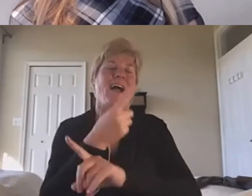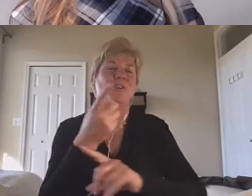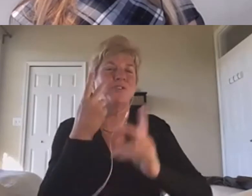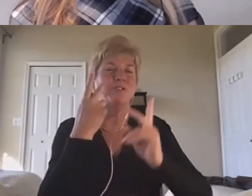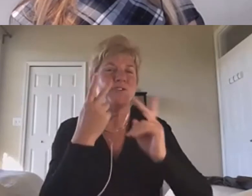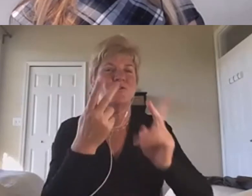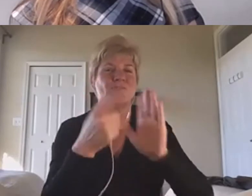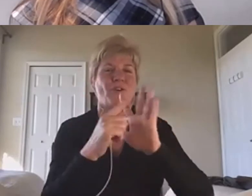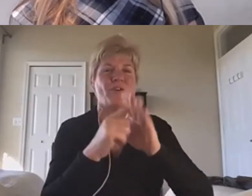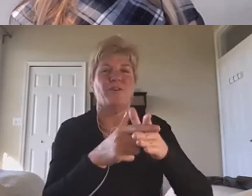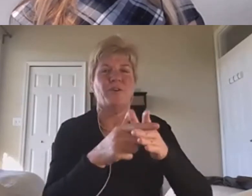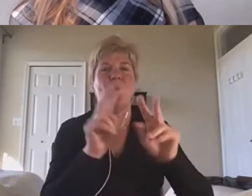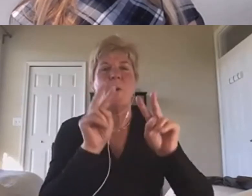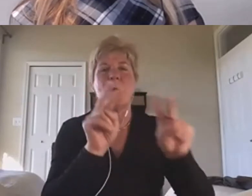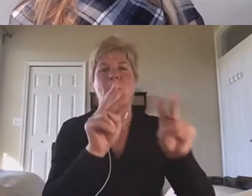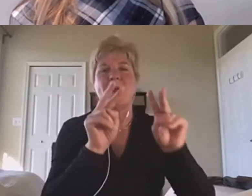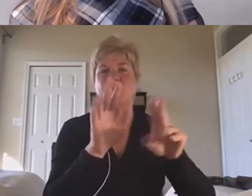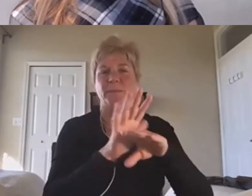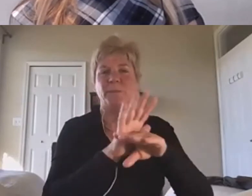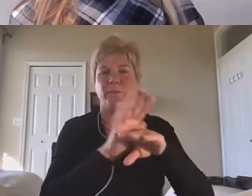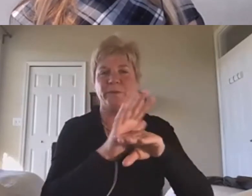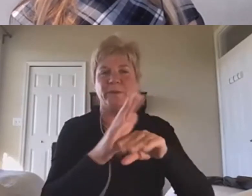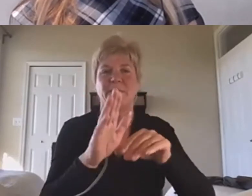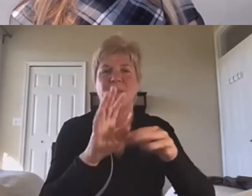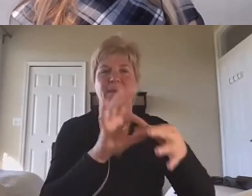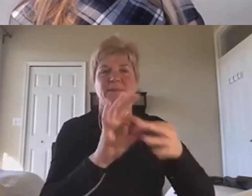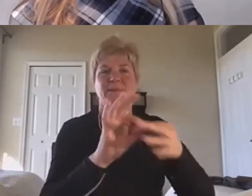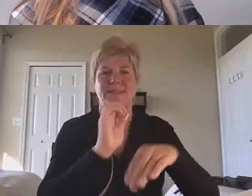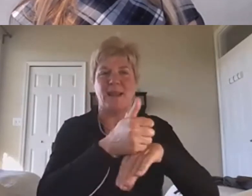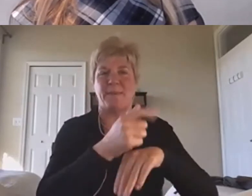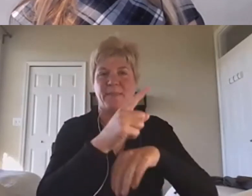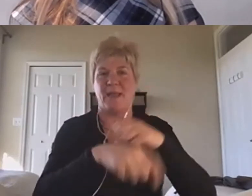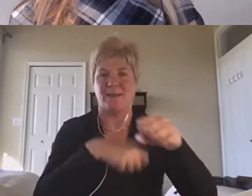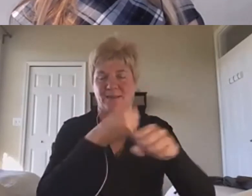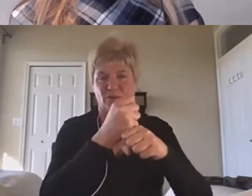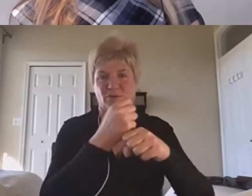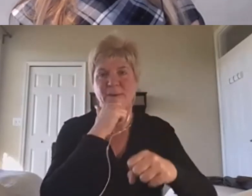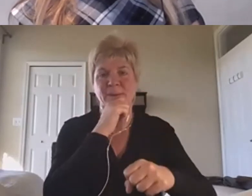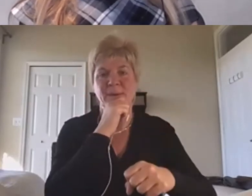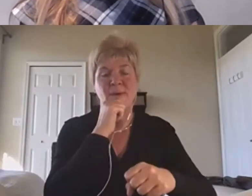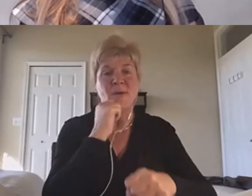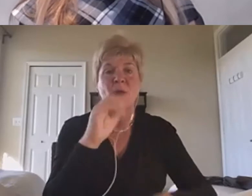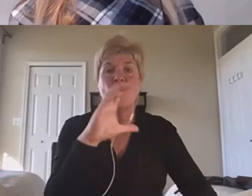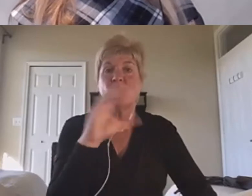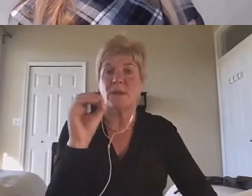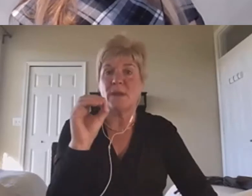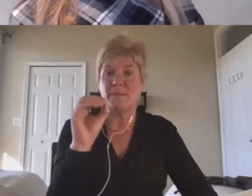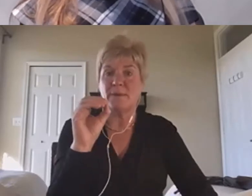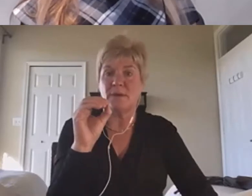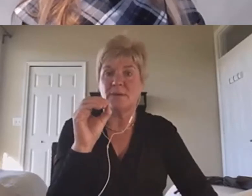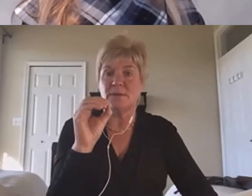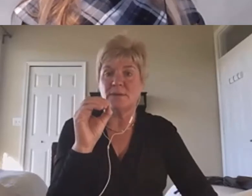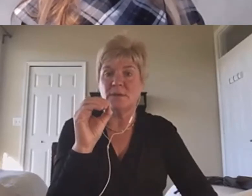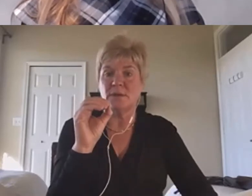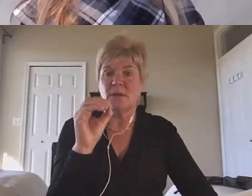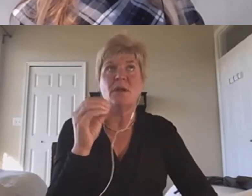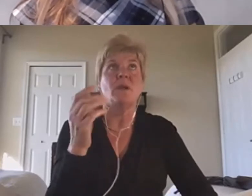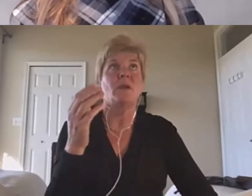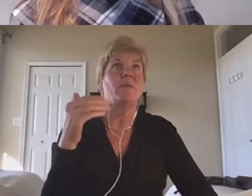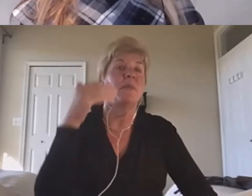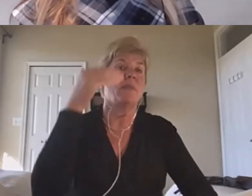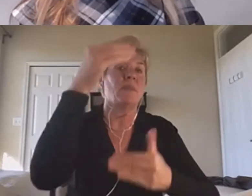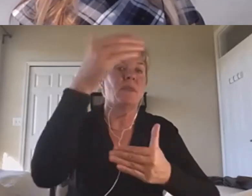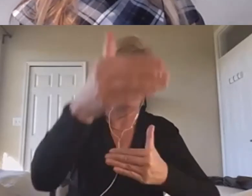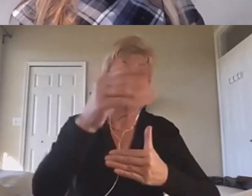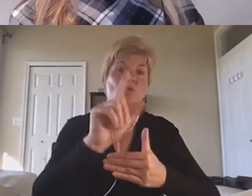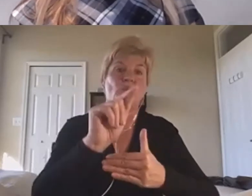very familiar with it. Those companies are going into business in the next 20 years if they don't work